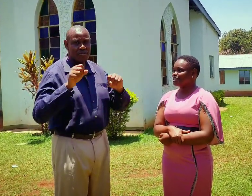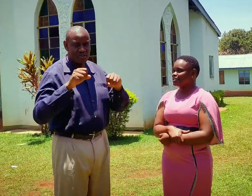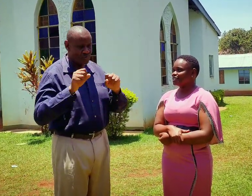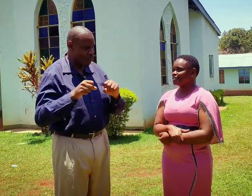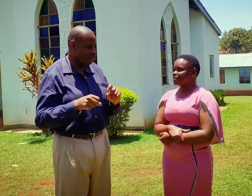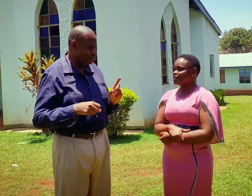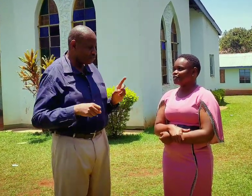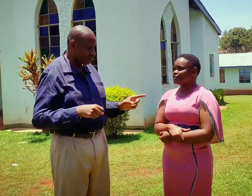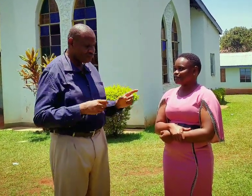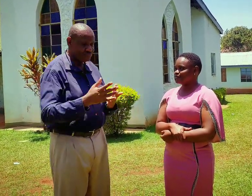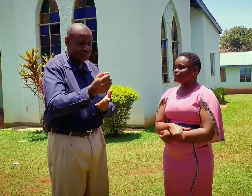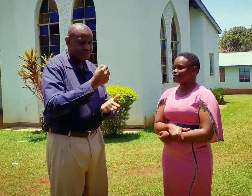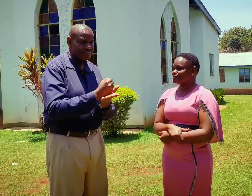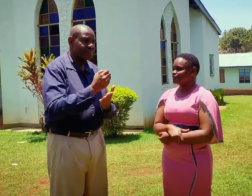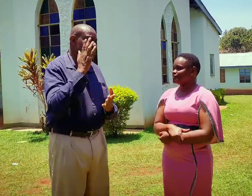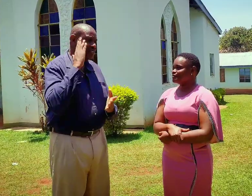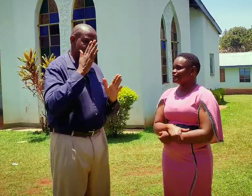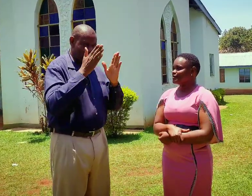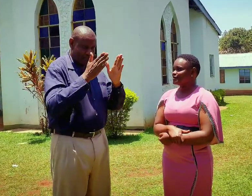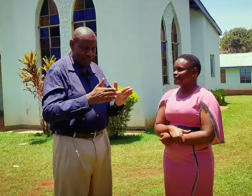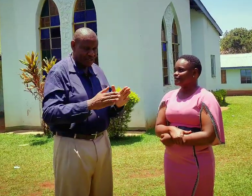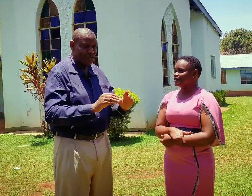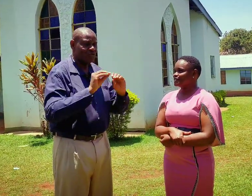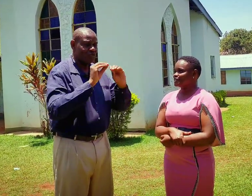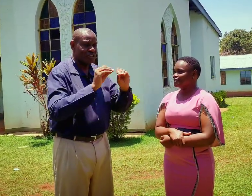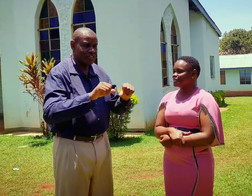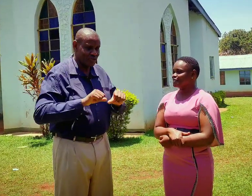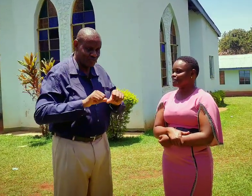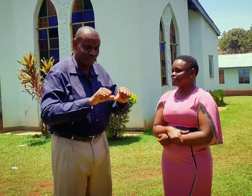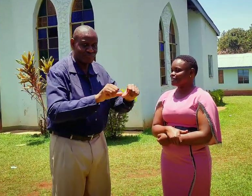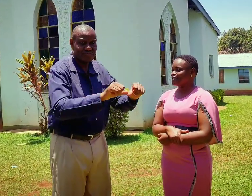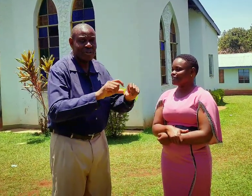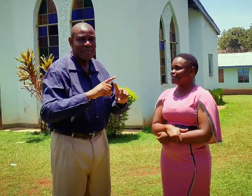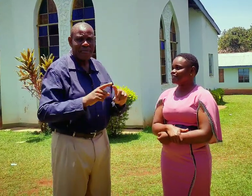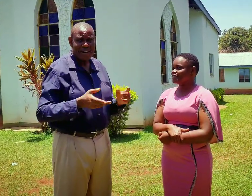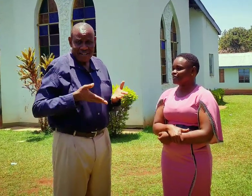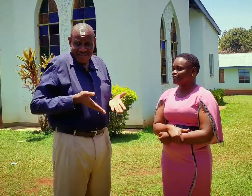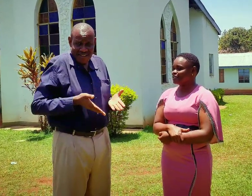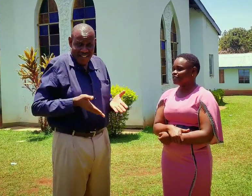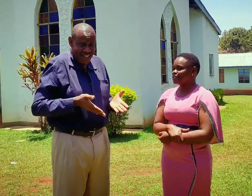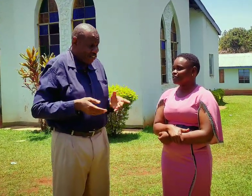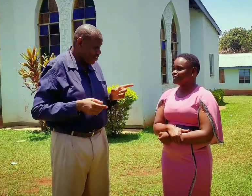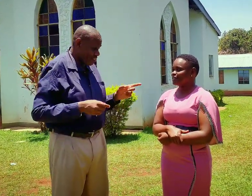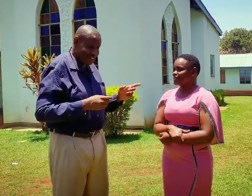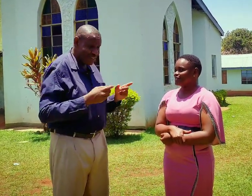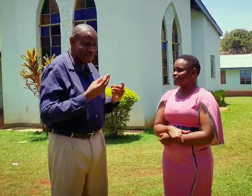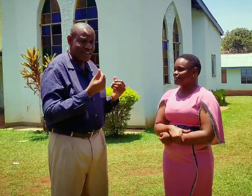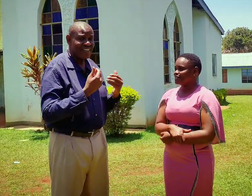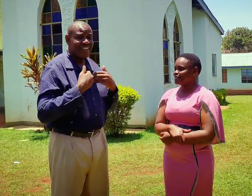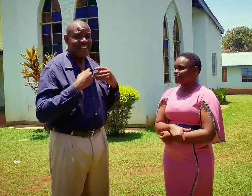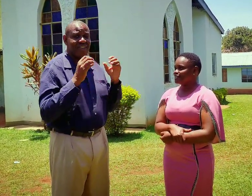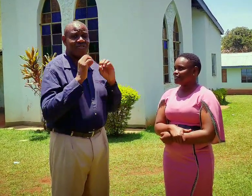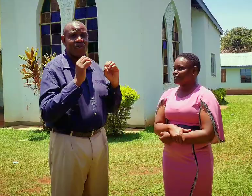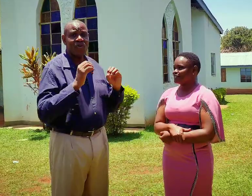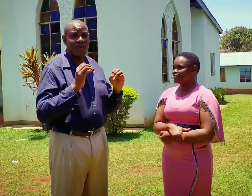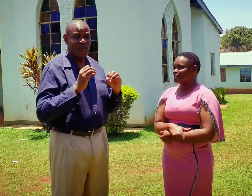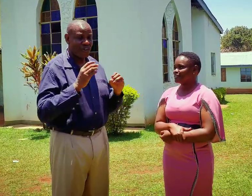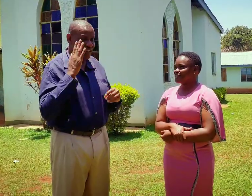I will be able, to appoint a deaf person, to help me teach, but now I don't have money,